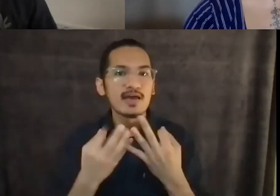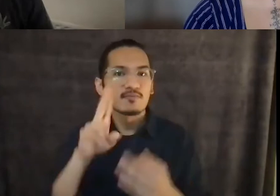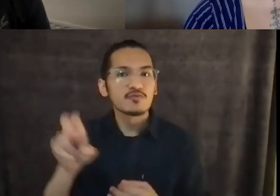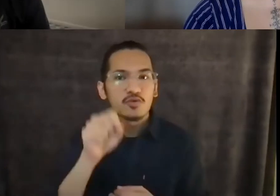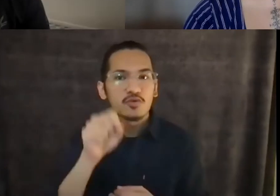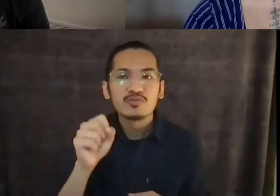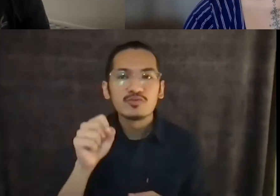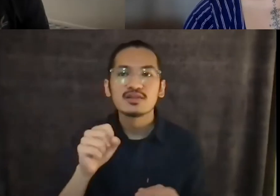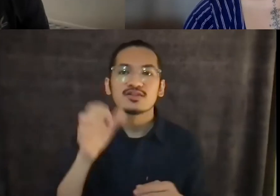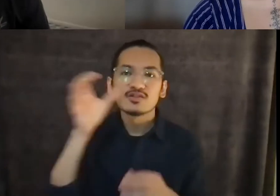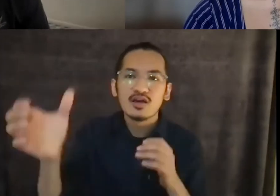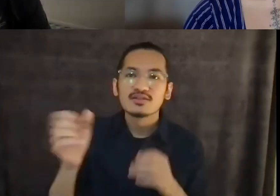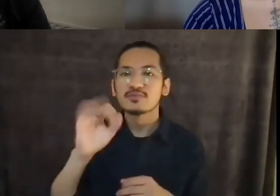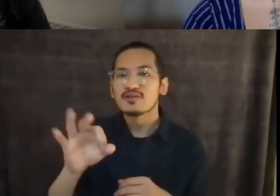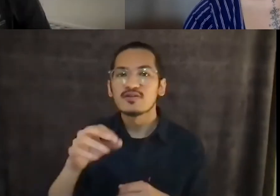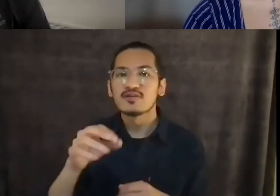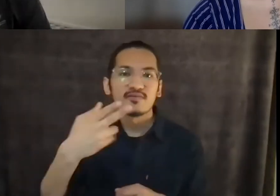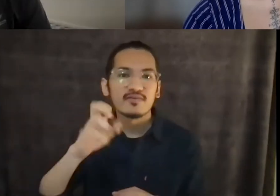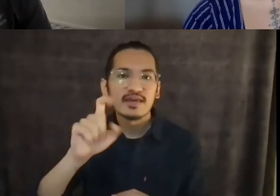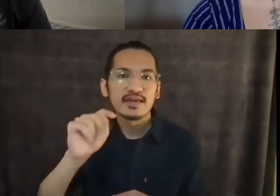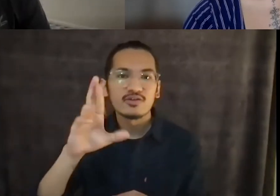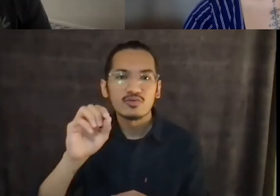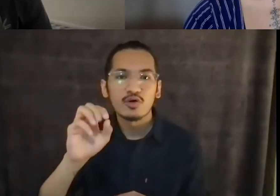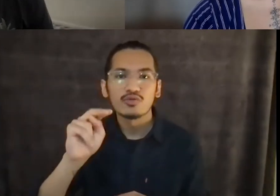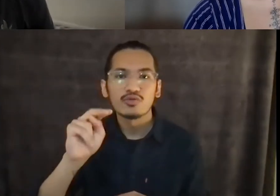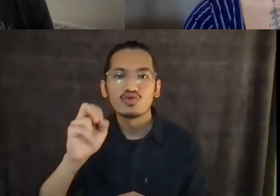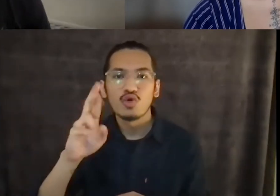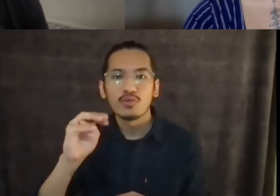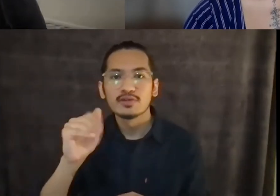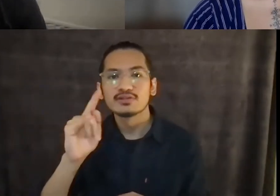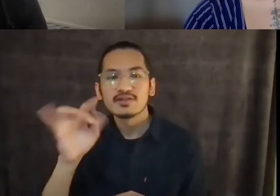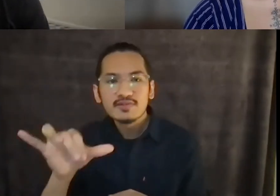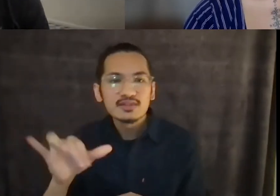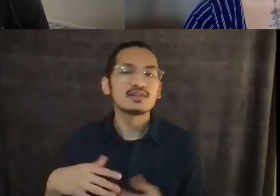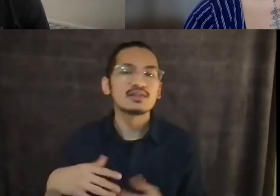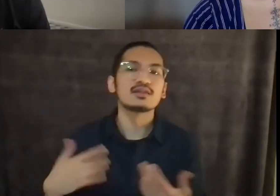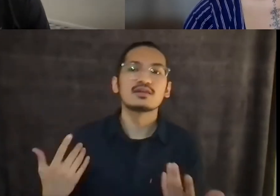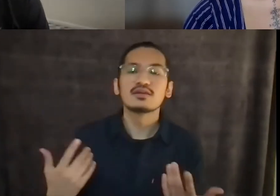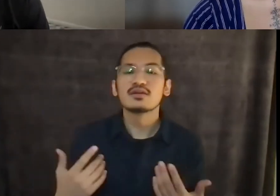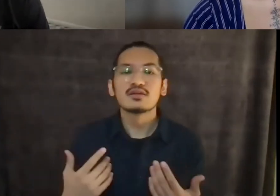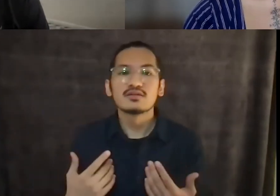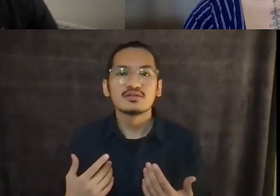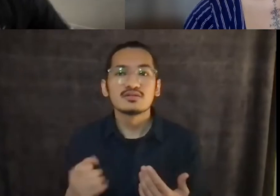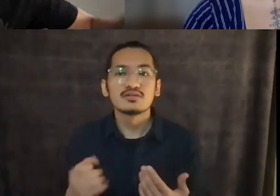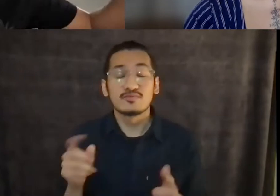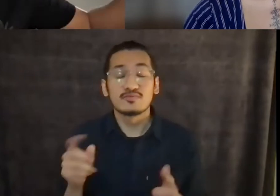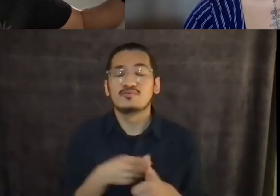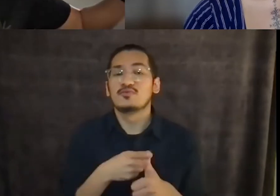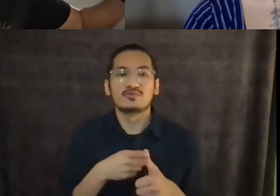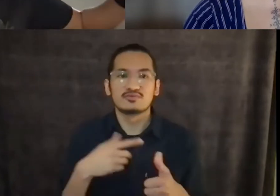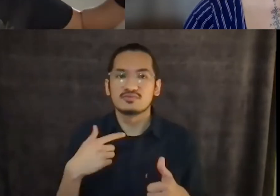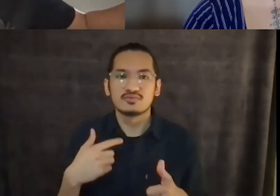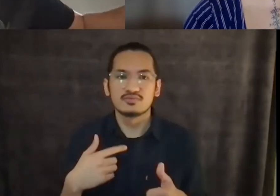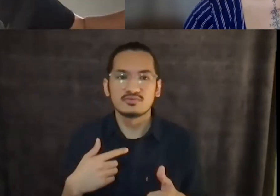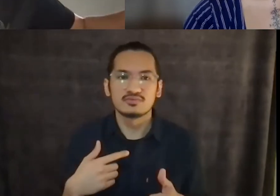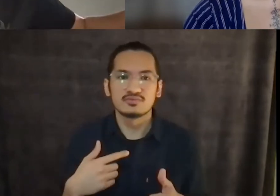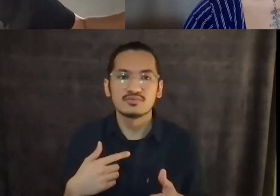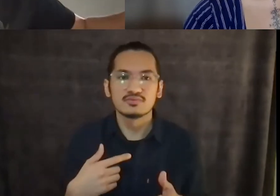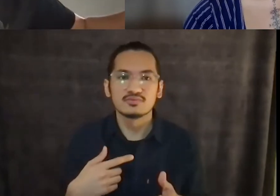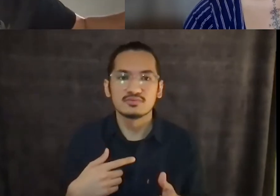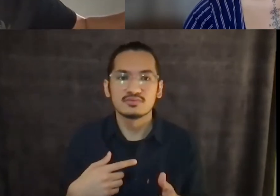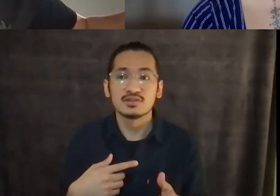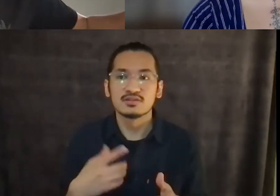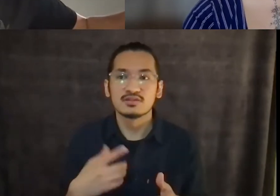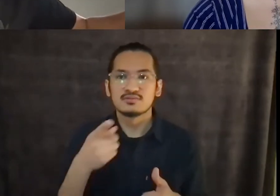stuff. What I'm really thinking about is first of all, this liar, Lilo, who went around telling people that Ohana means